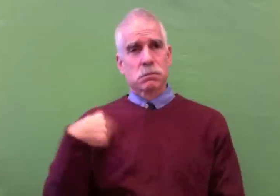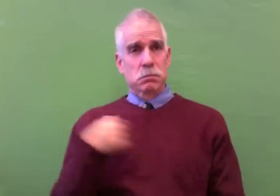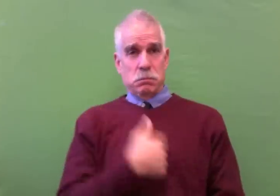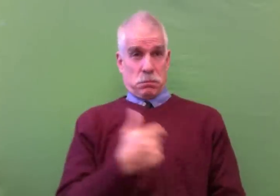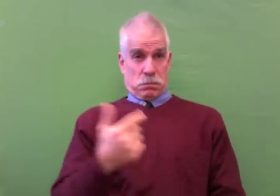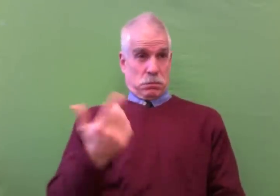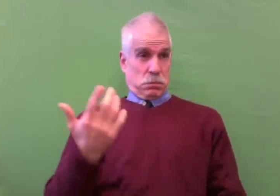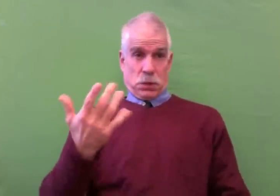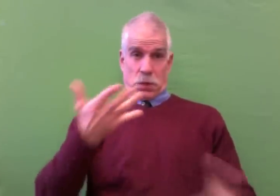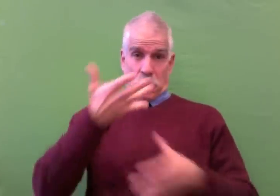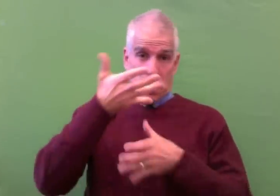We are realistic.